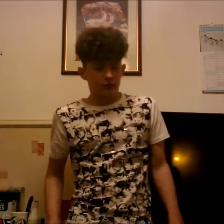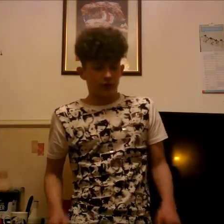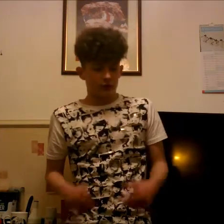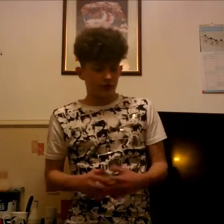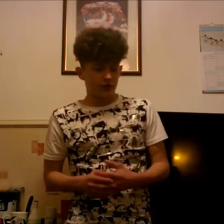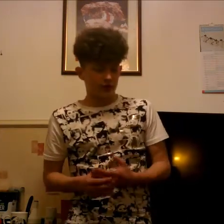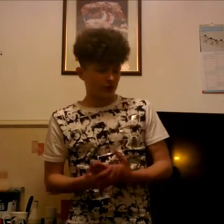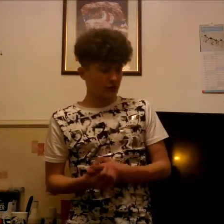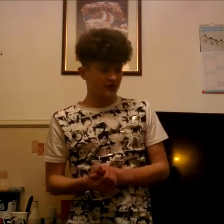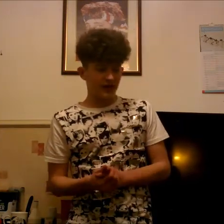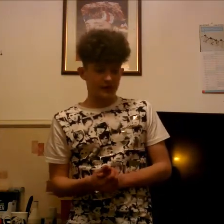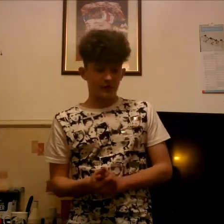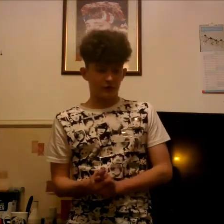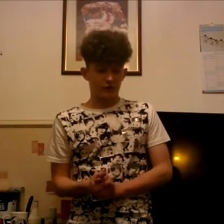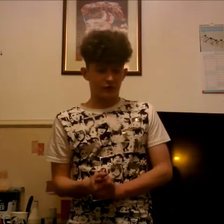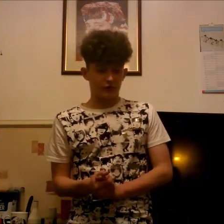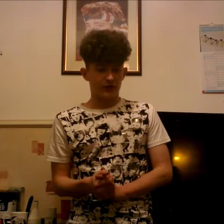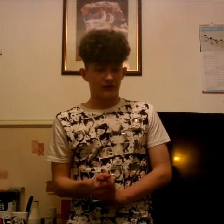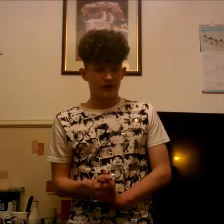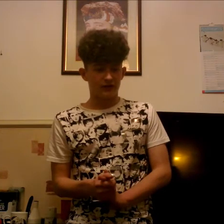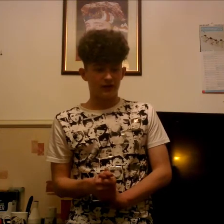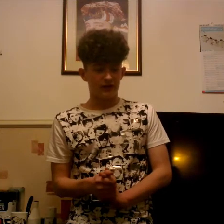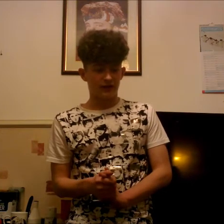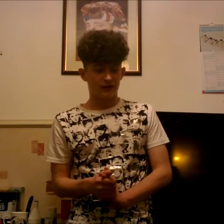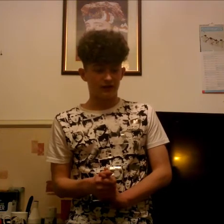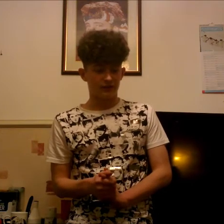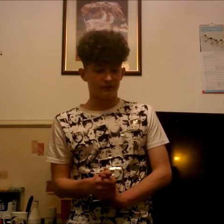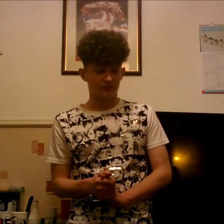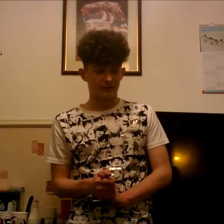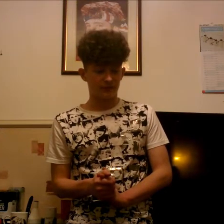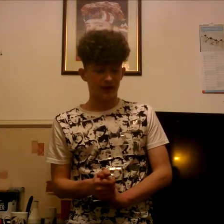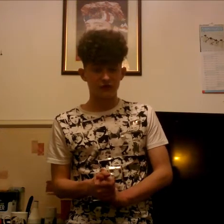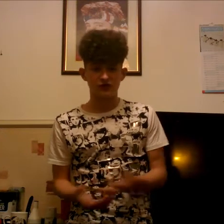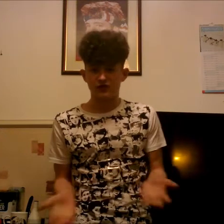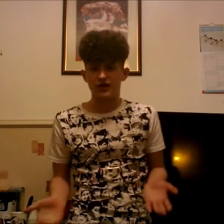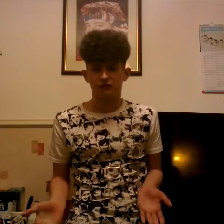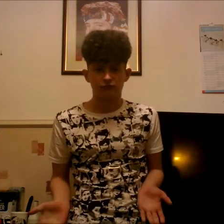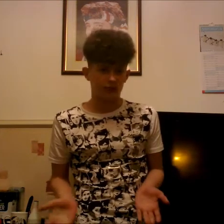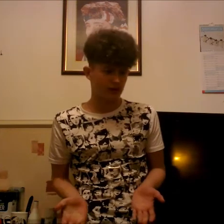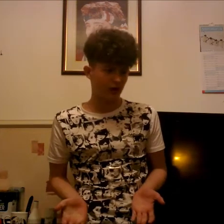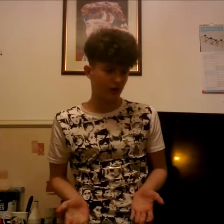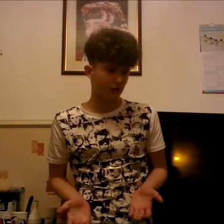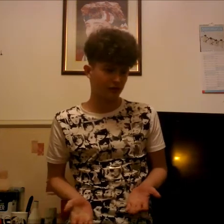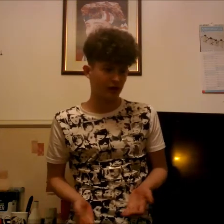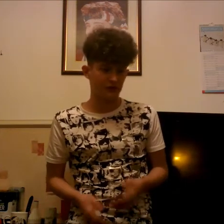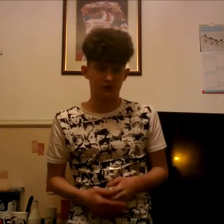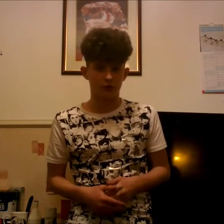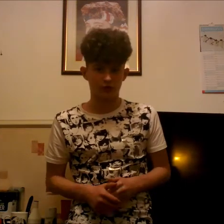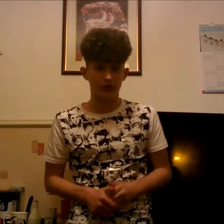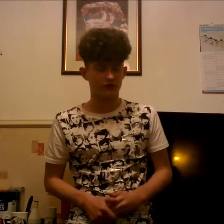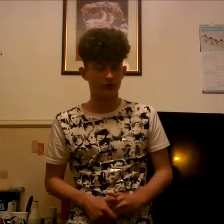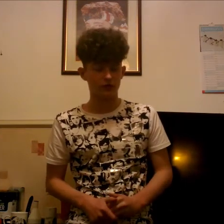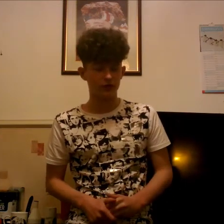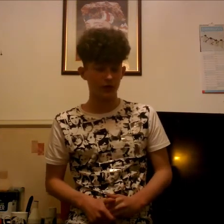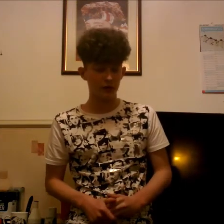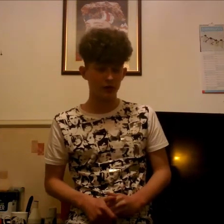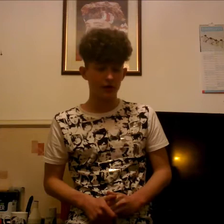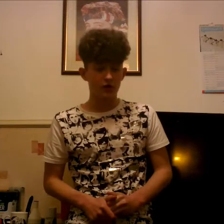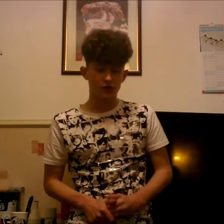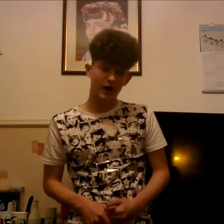the nurses and i asked my first rangers fan uh i just said yeah because obviously i was in so much pain i was like yeah so i got